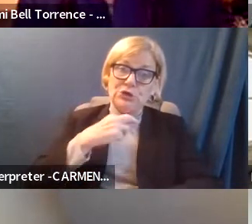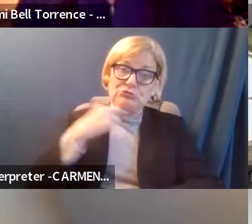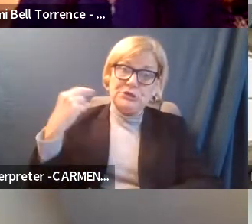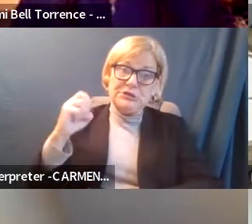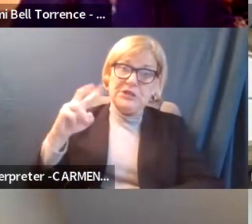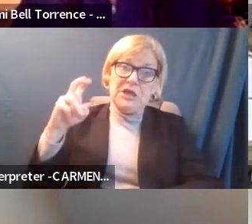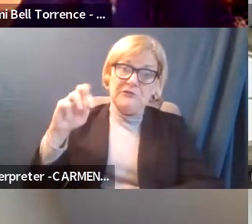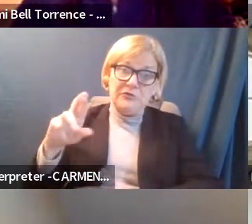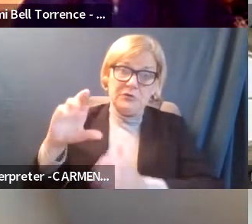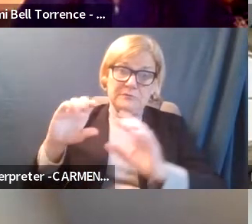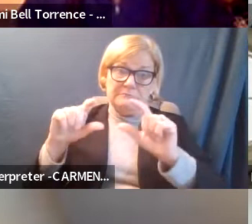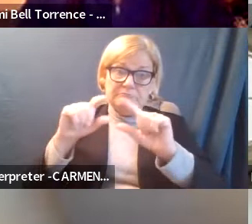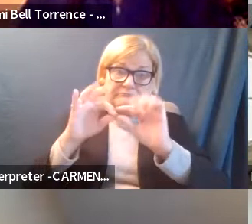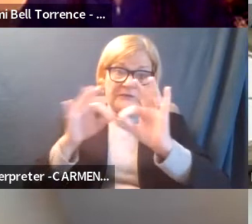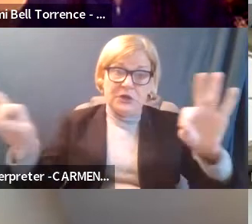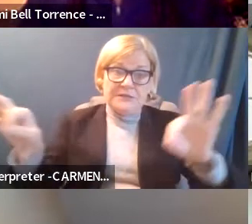clause.